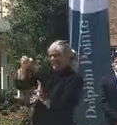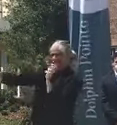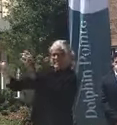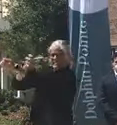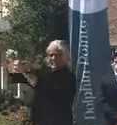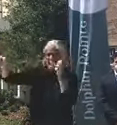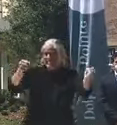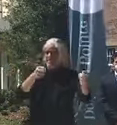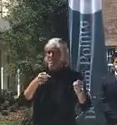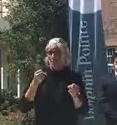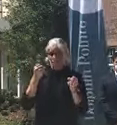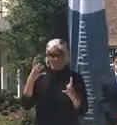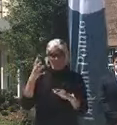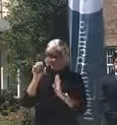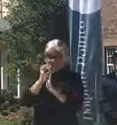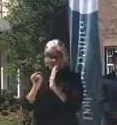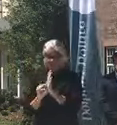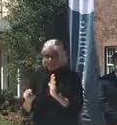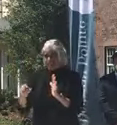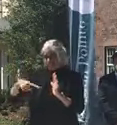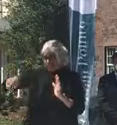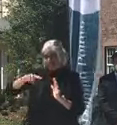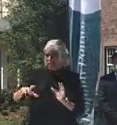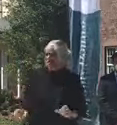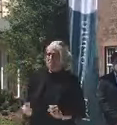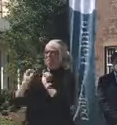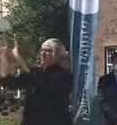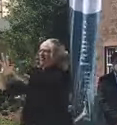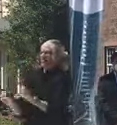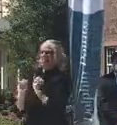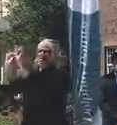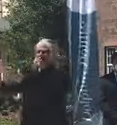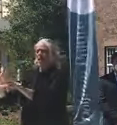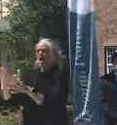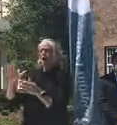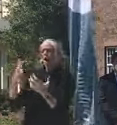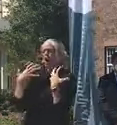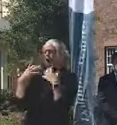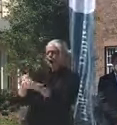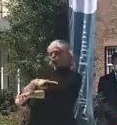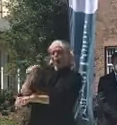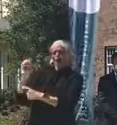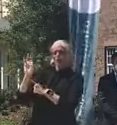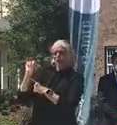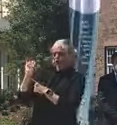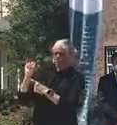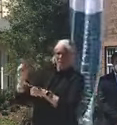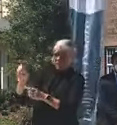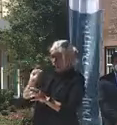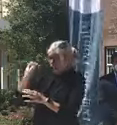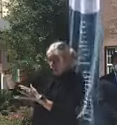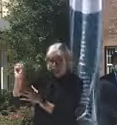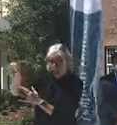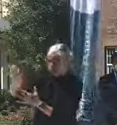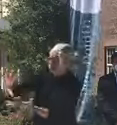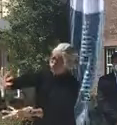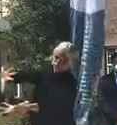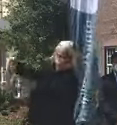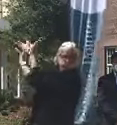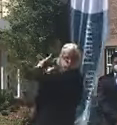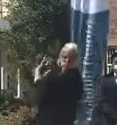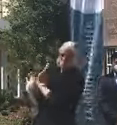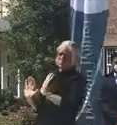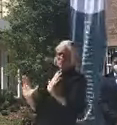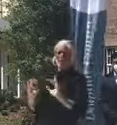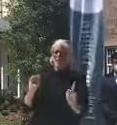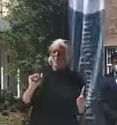those facilities. The results of that have been disastrous. So Mary was very creative in how to approach it.